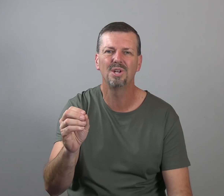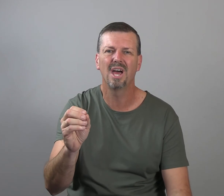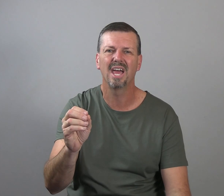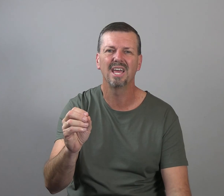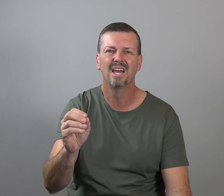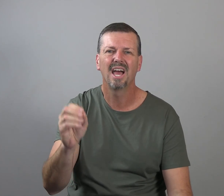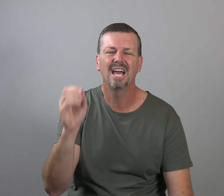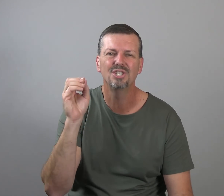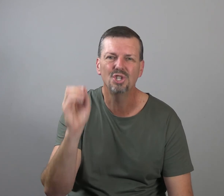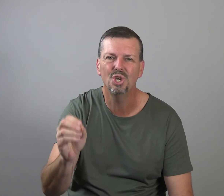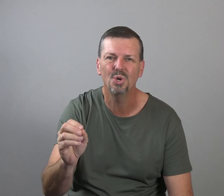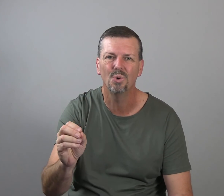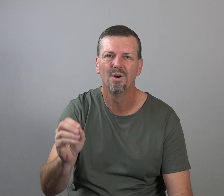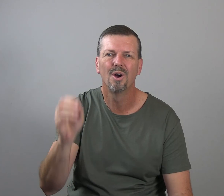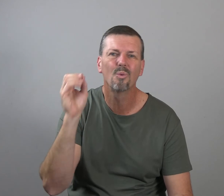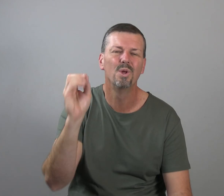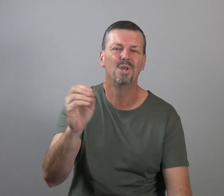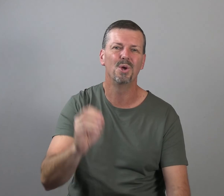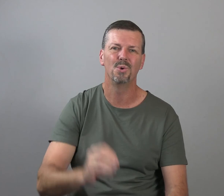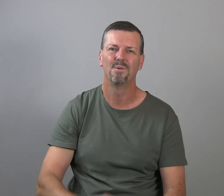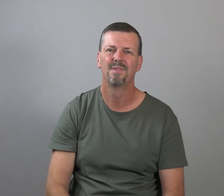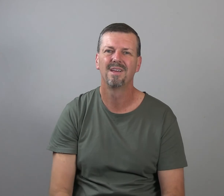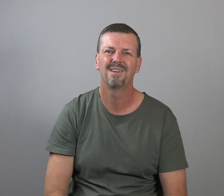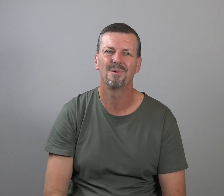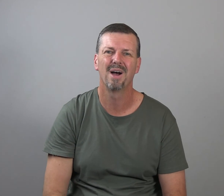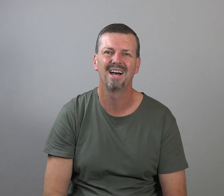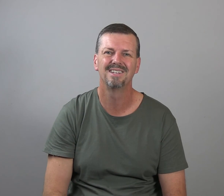you today as you renew your mind.